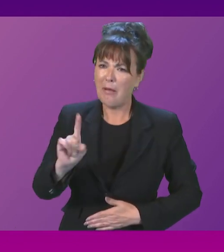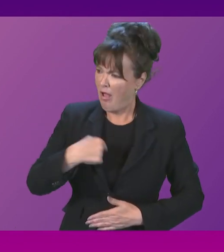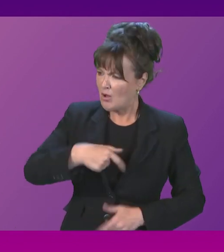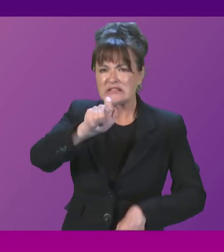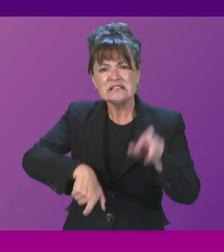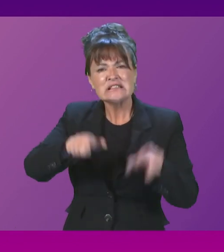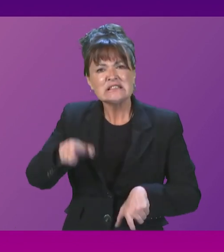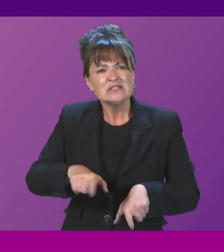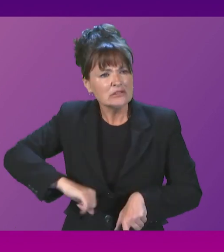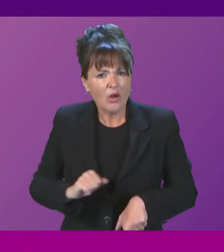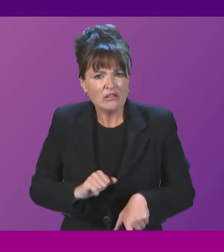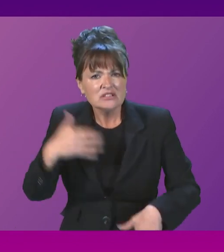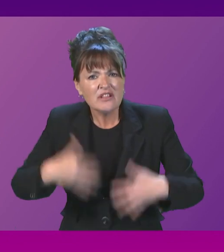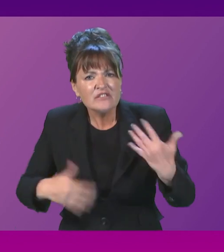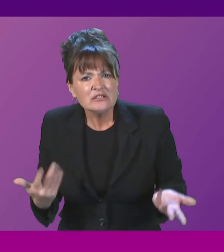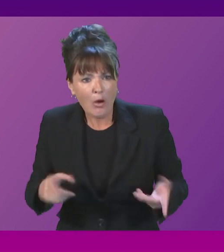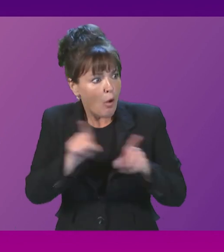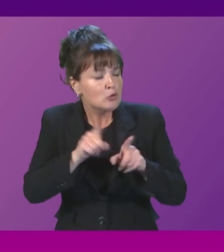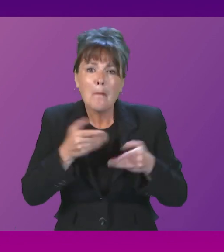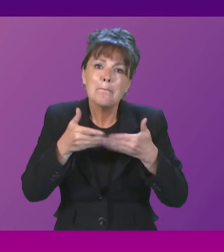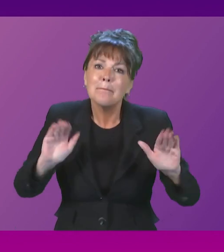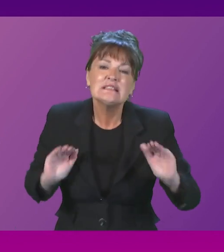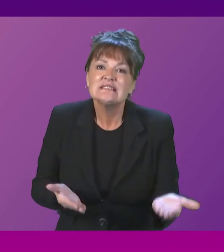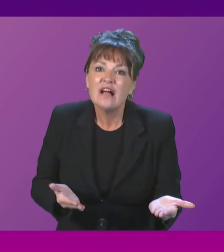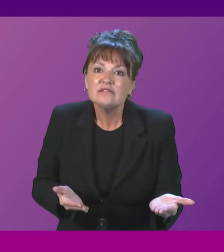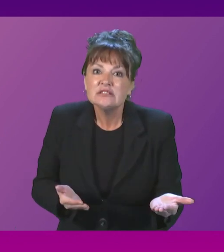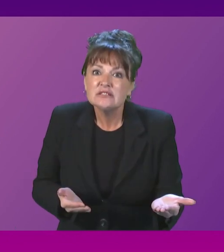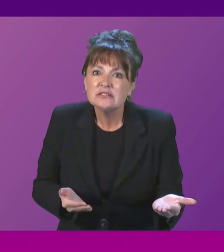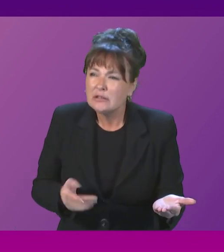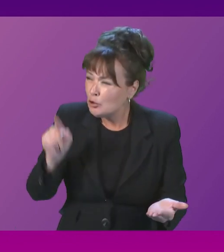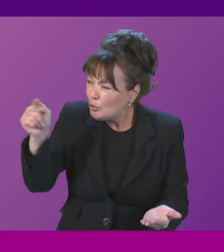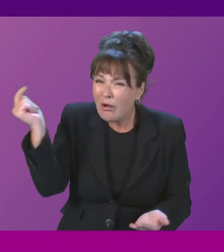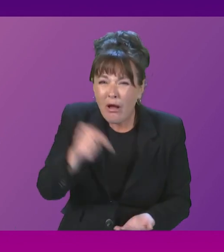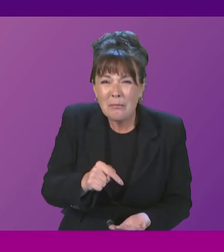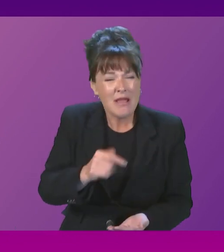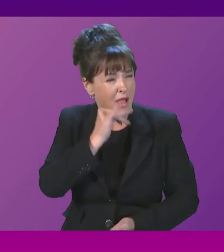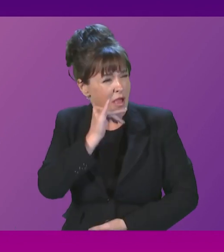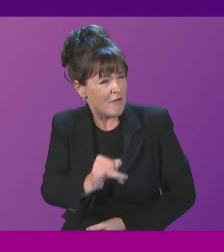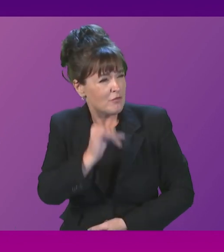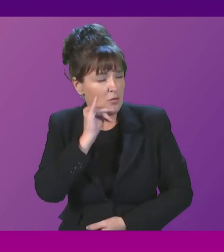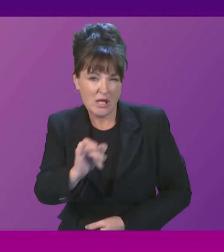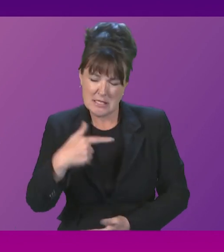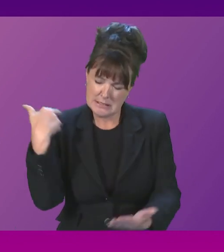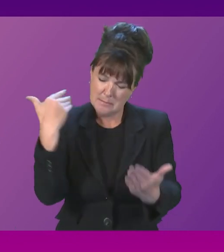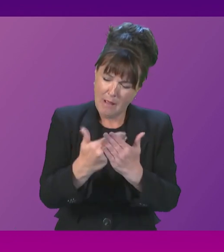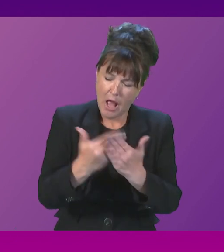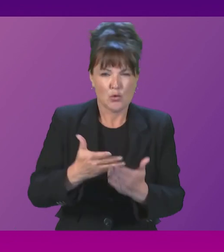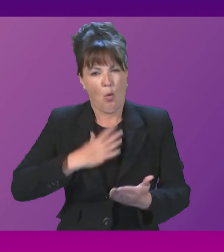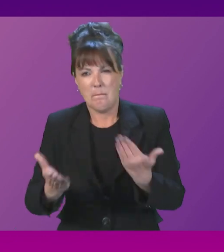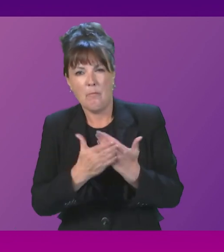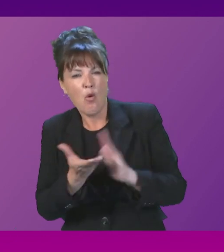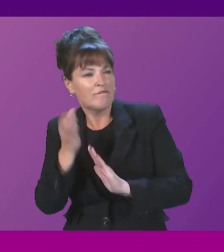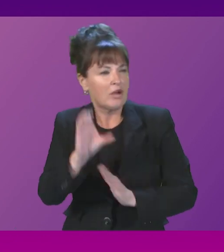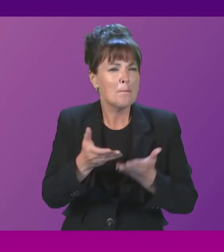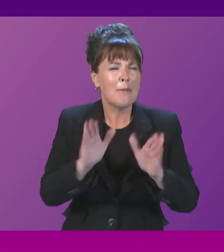citizens in crisis and our public services that they come to this Chamber every single week to ask us to put more funding